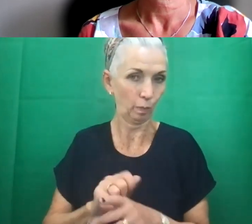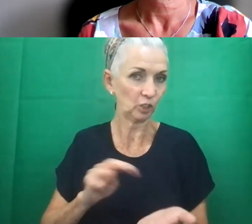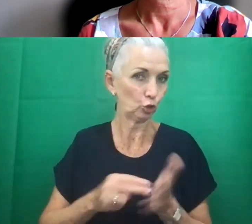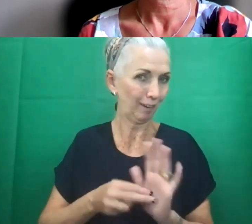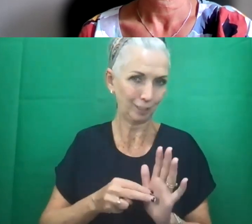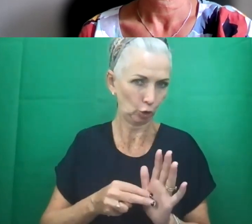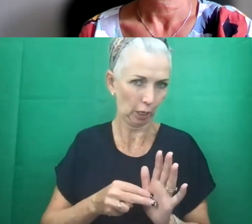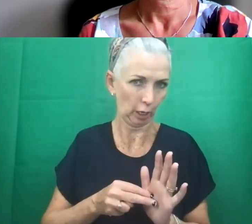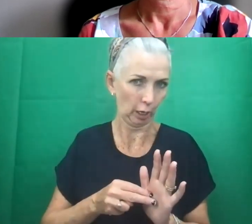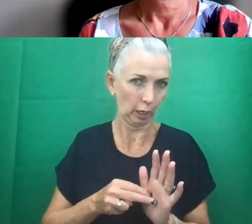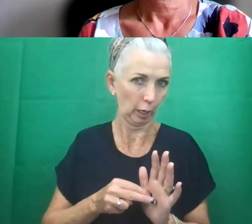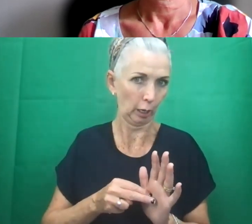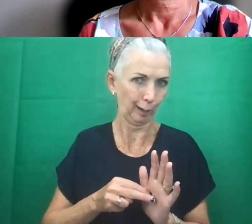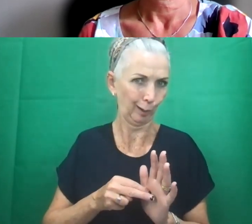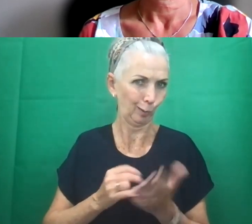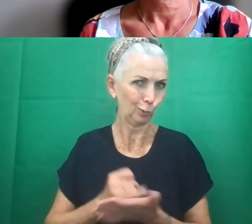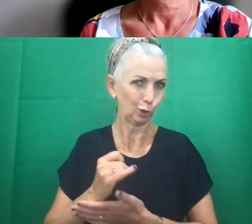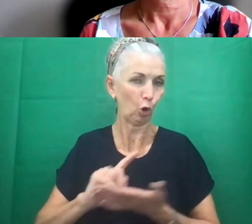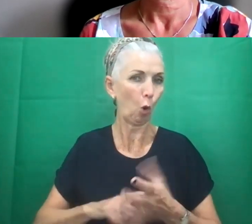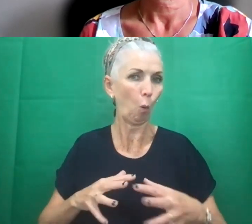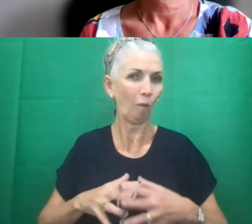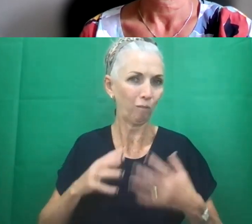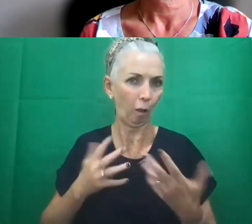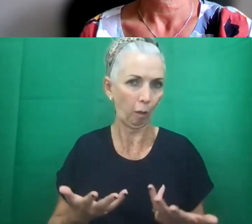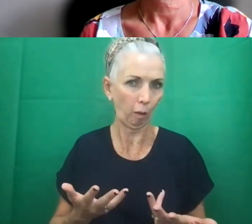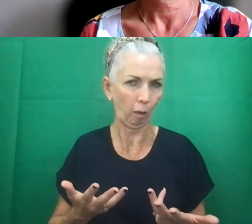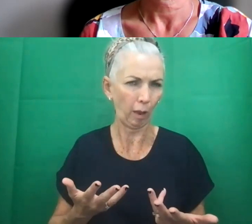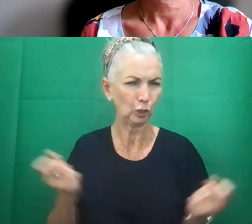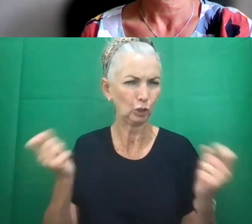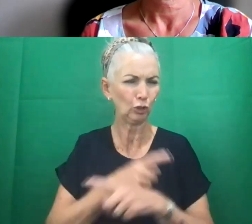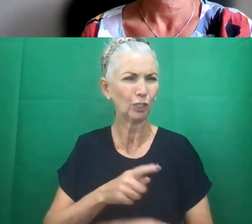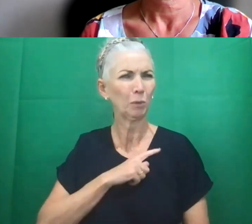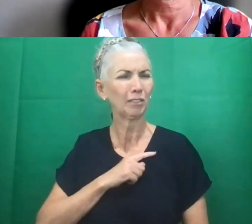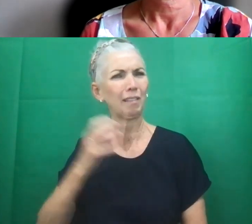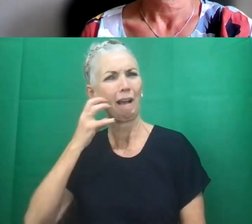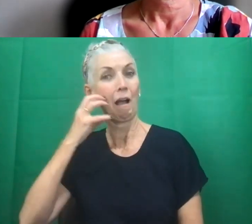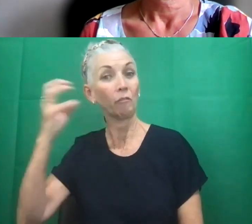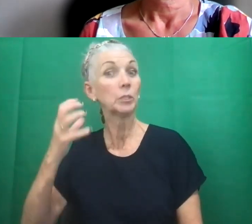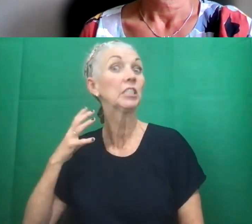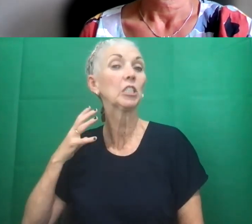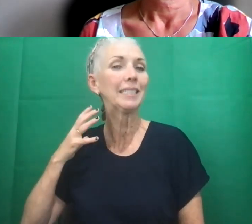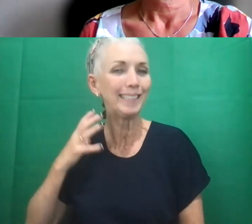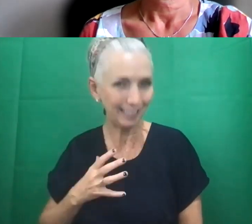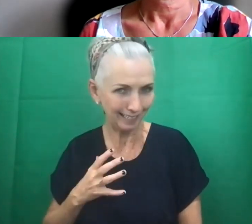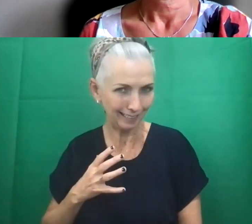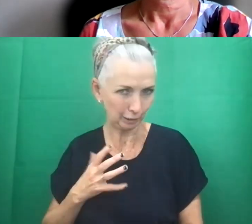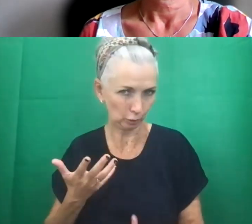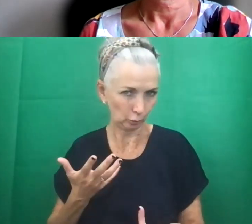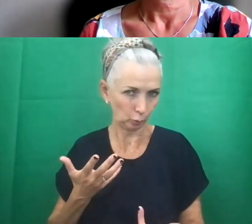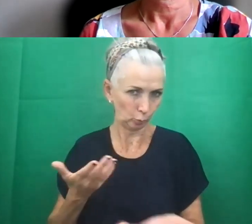it's a it's a a strange one because the government didn't need to do any consultation by law with us as disabled people